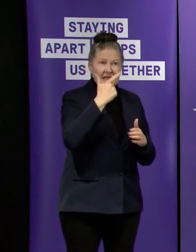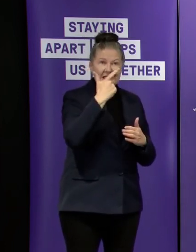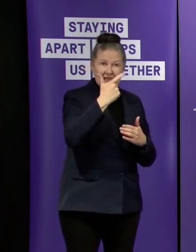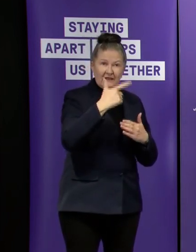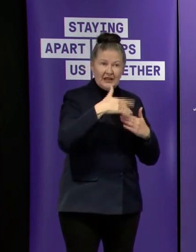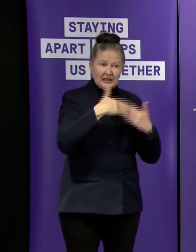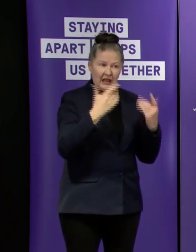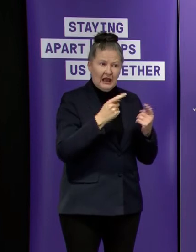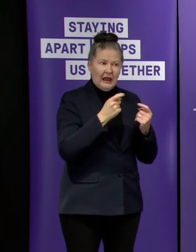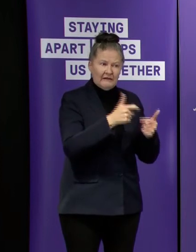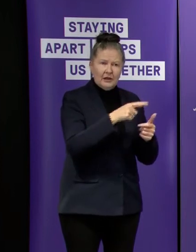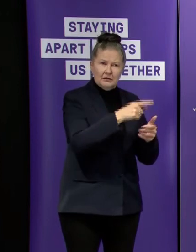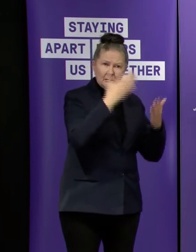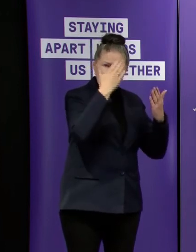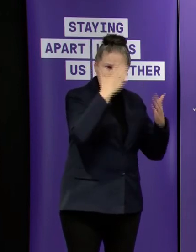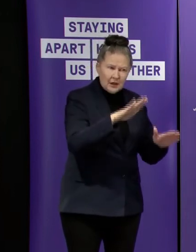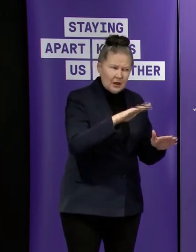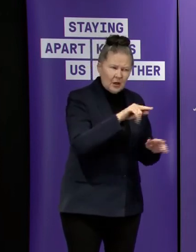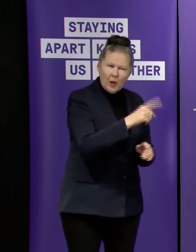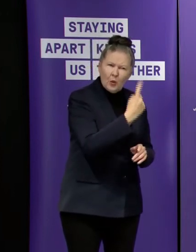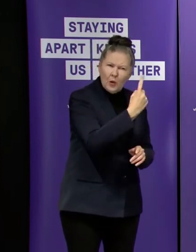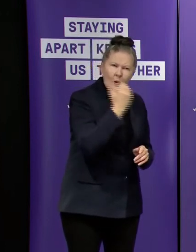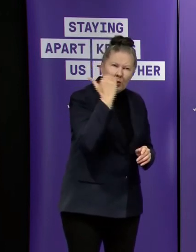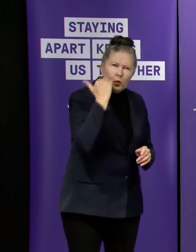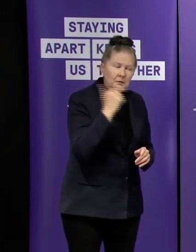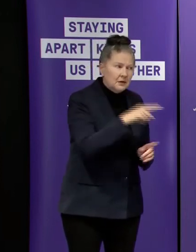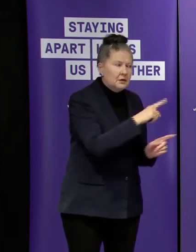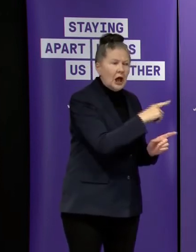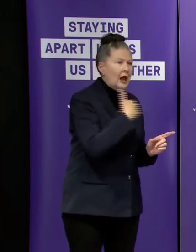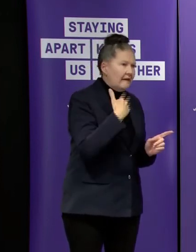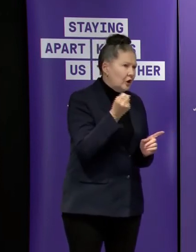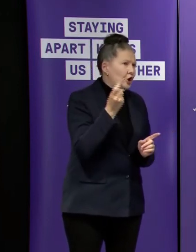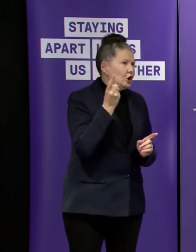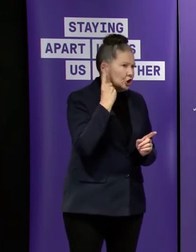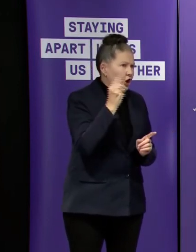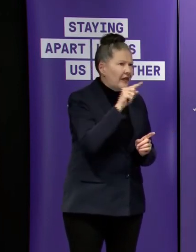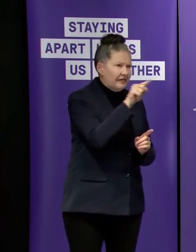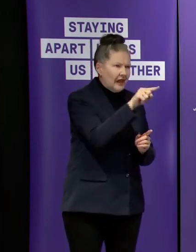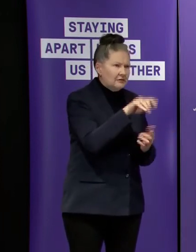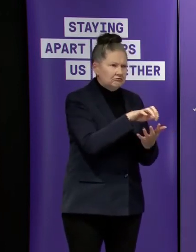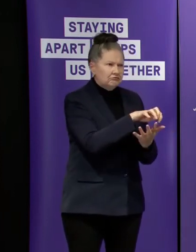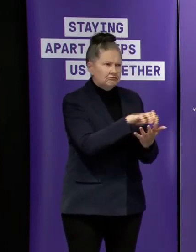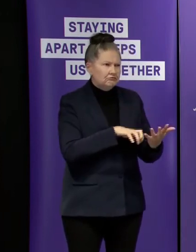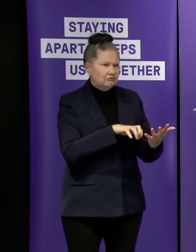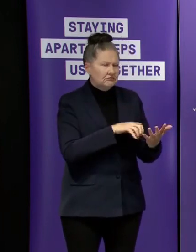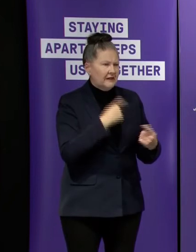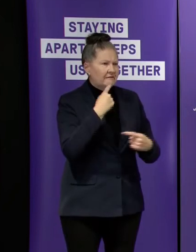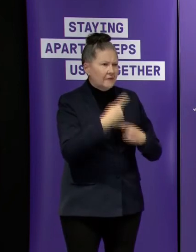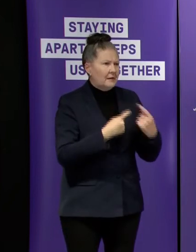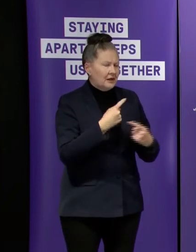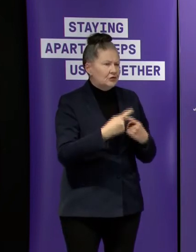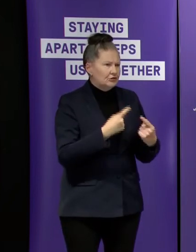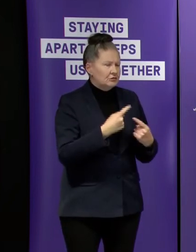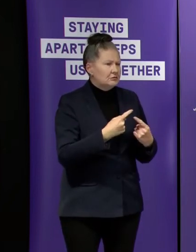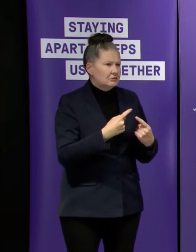after her death are you gonna have you i have i have heard that report um and i want to uh again extend my